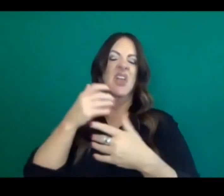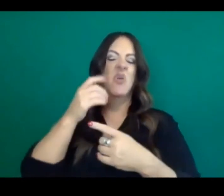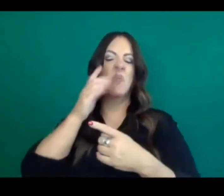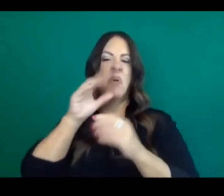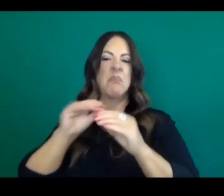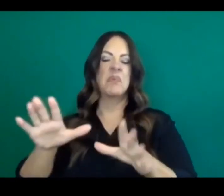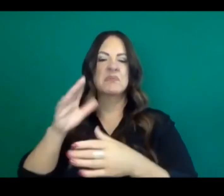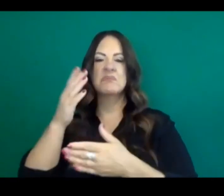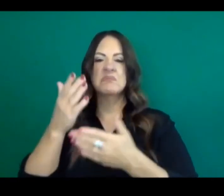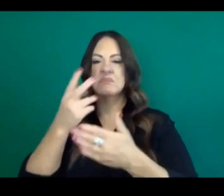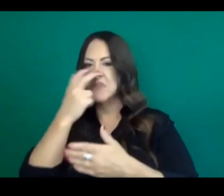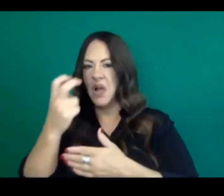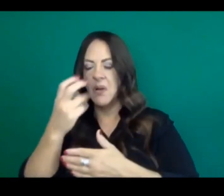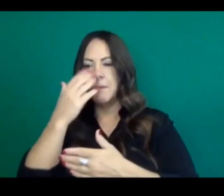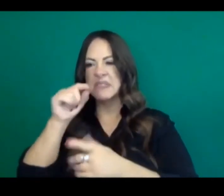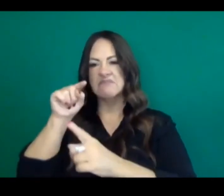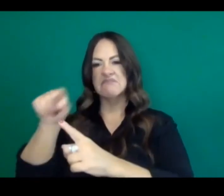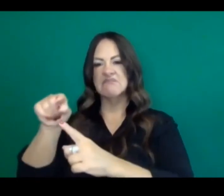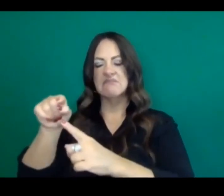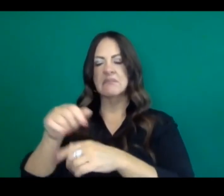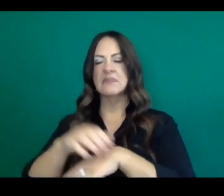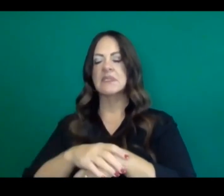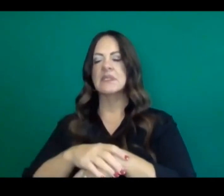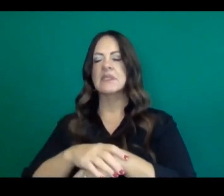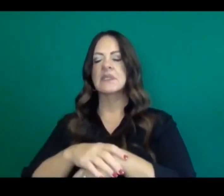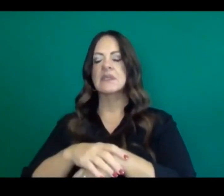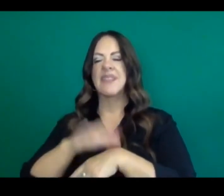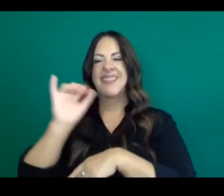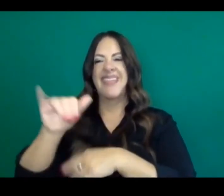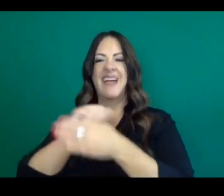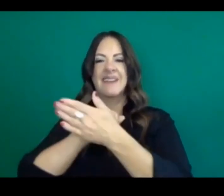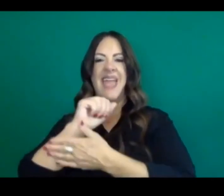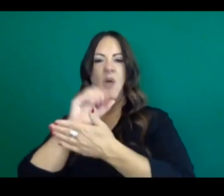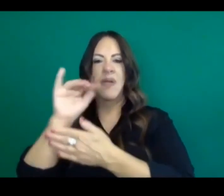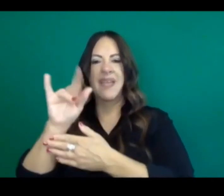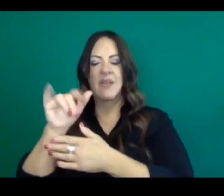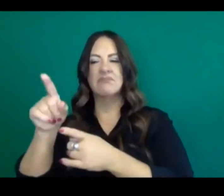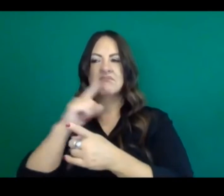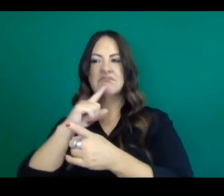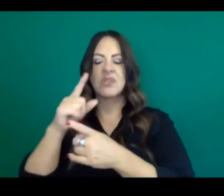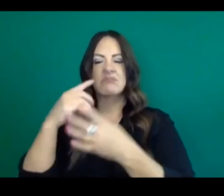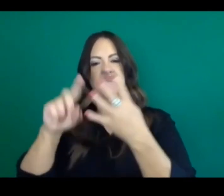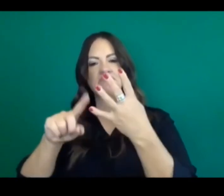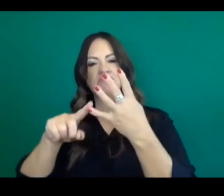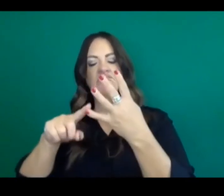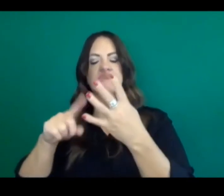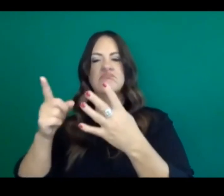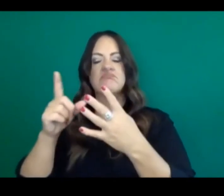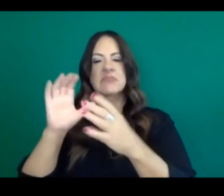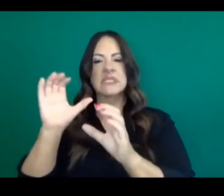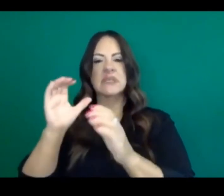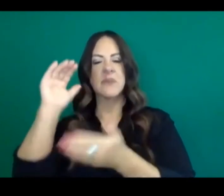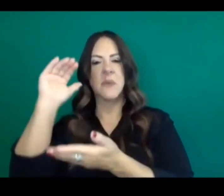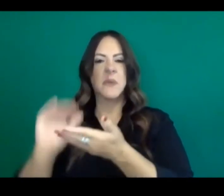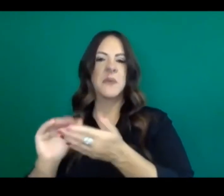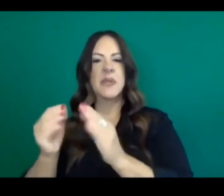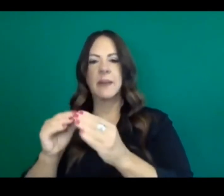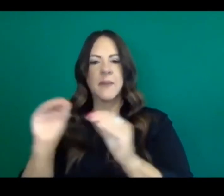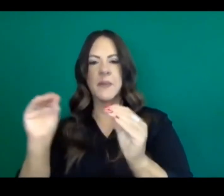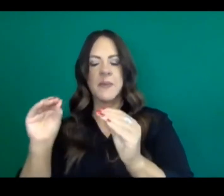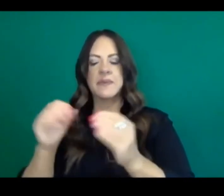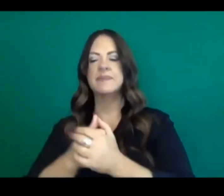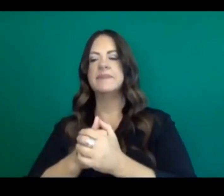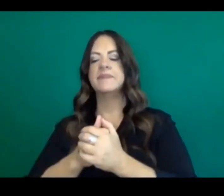we've we've worked hard to make these these tiers, you know, have